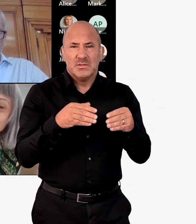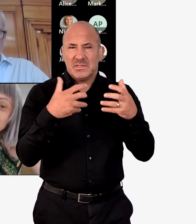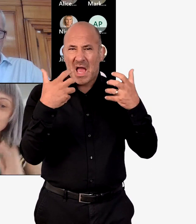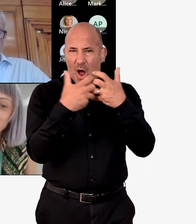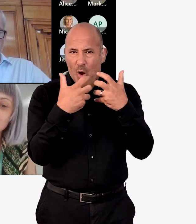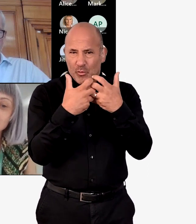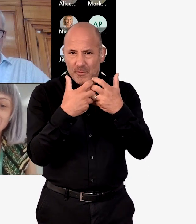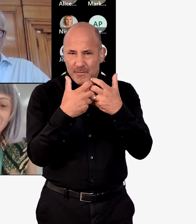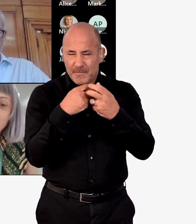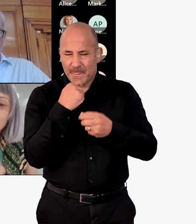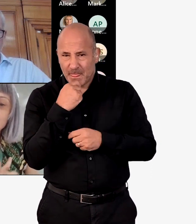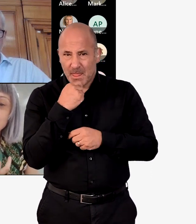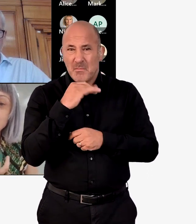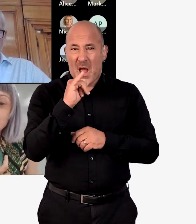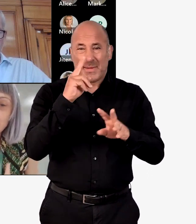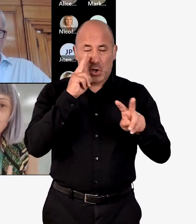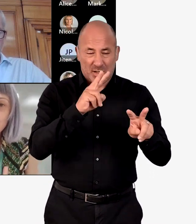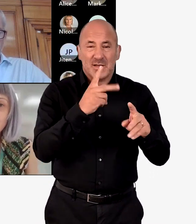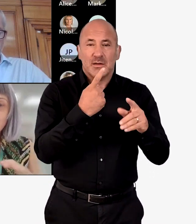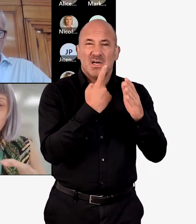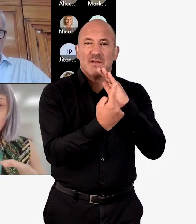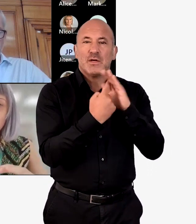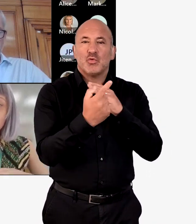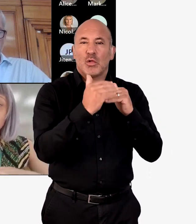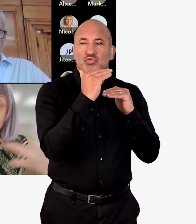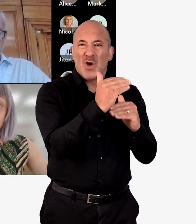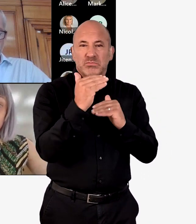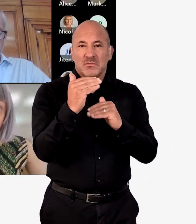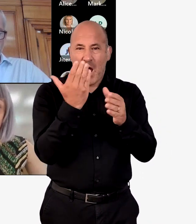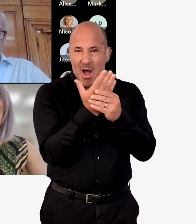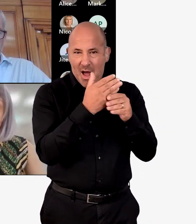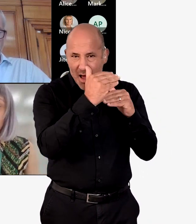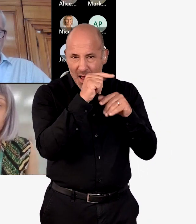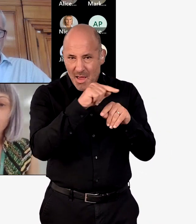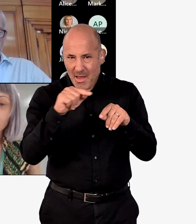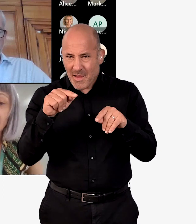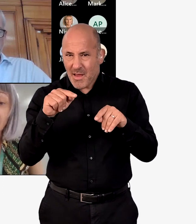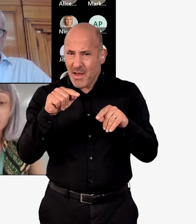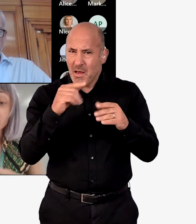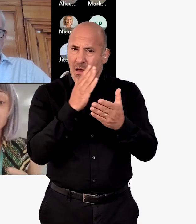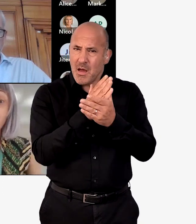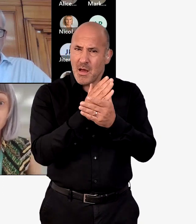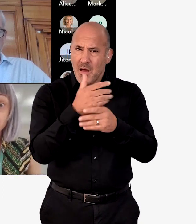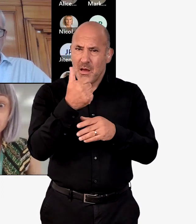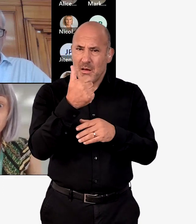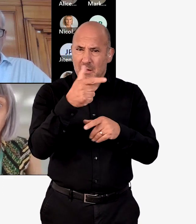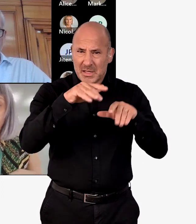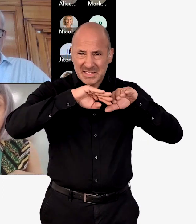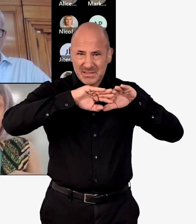is about how are we going to inform the voluntary sector of all the areas of focus and